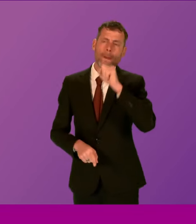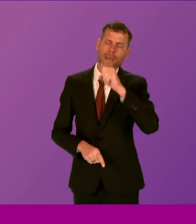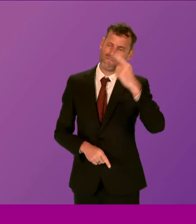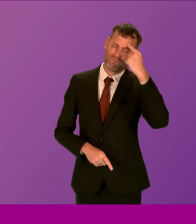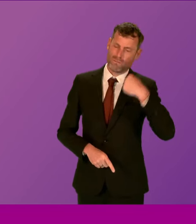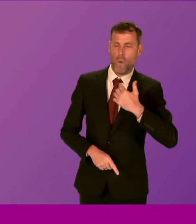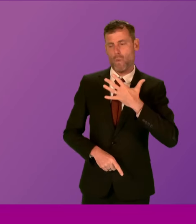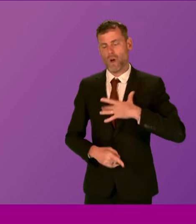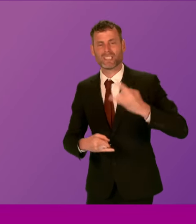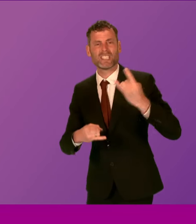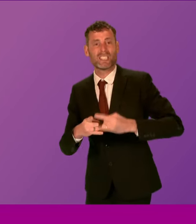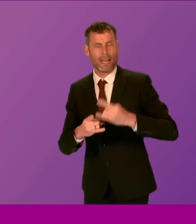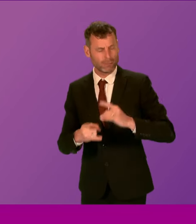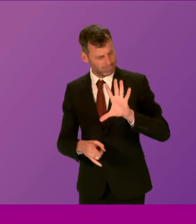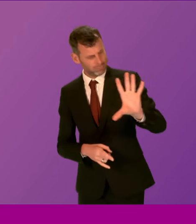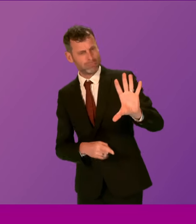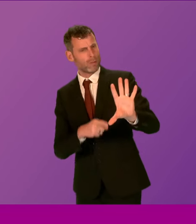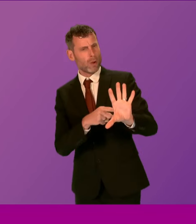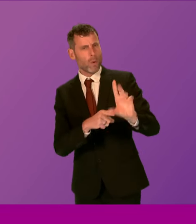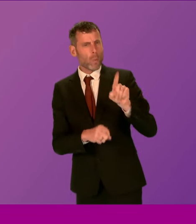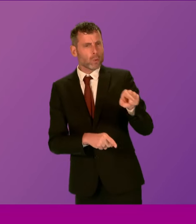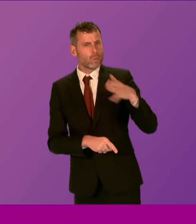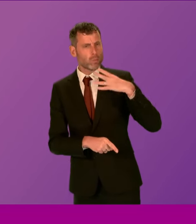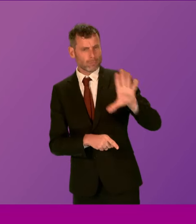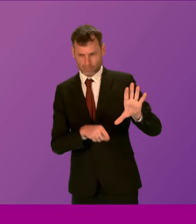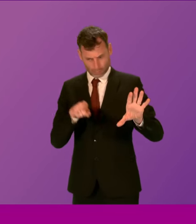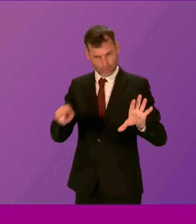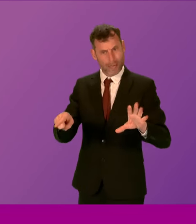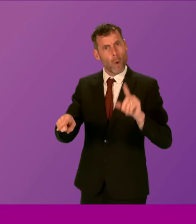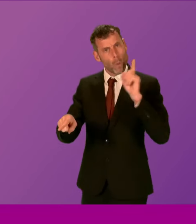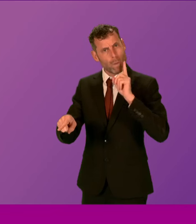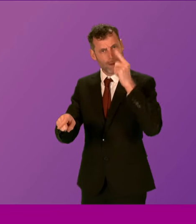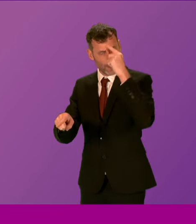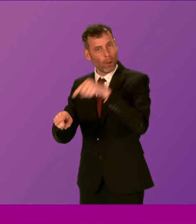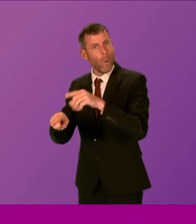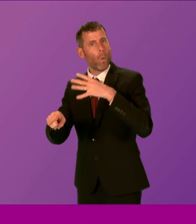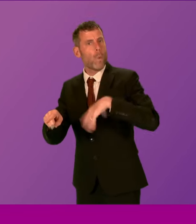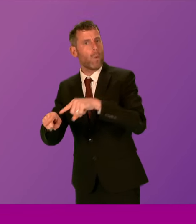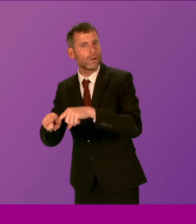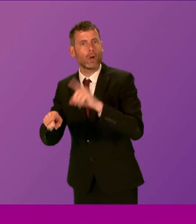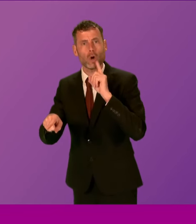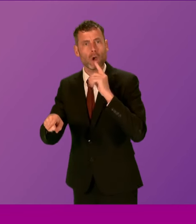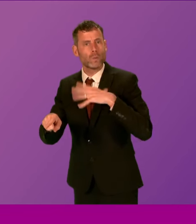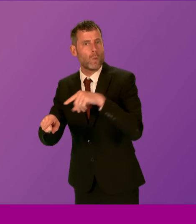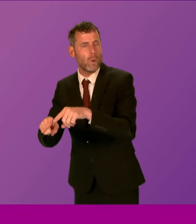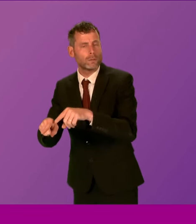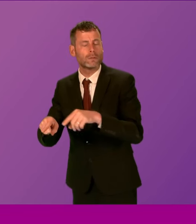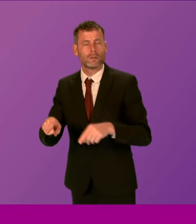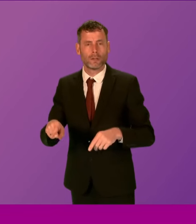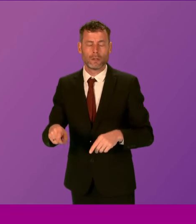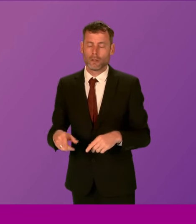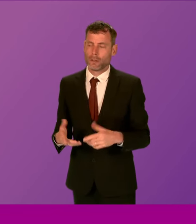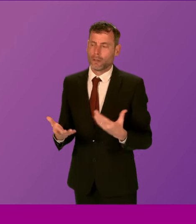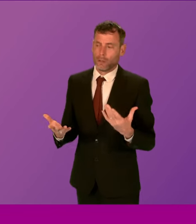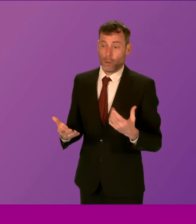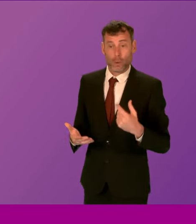important that we all recognise that prostitution is a form of violence against women and girls and is completely unacceptable. And our recent published